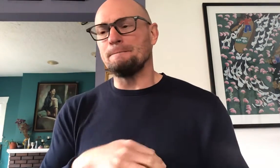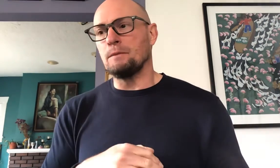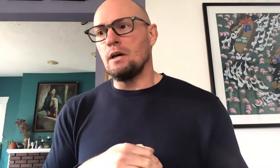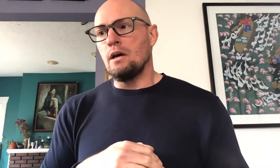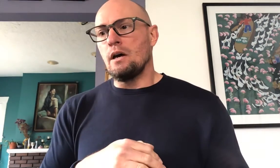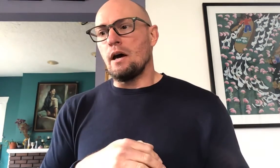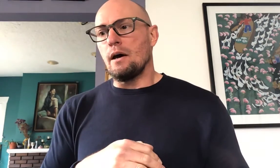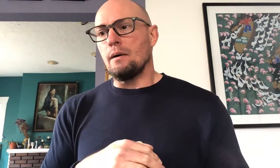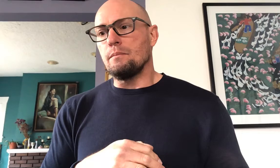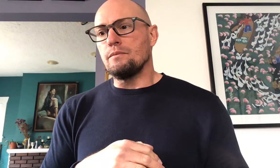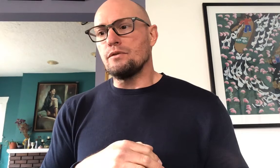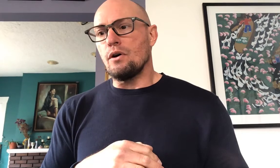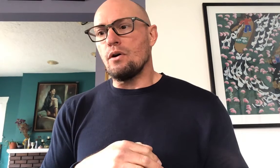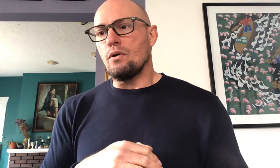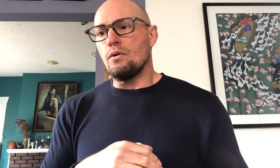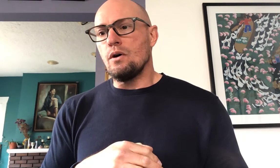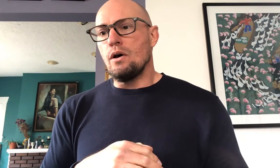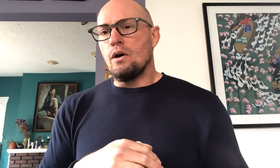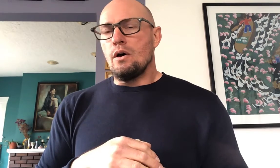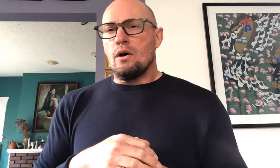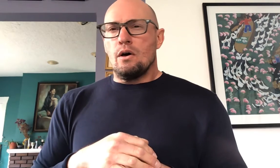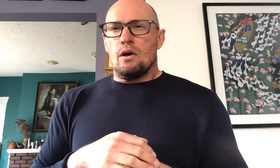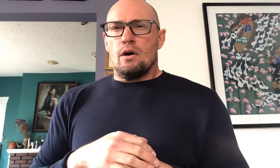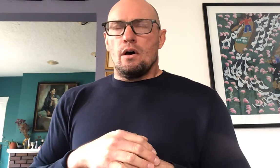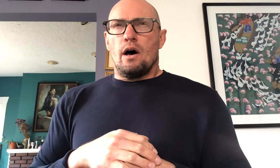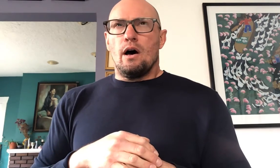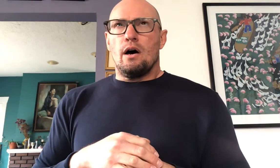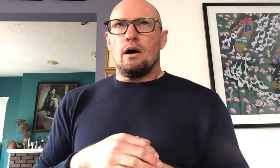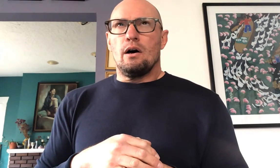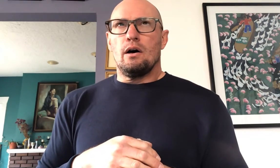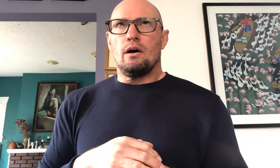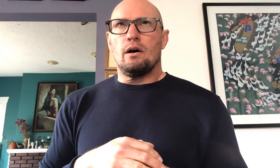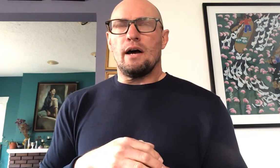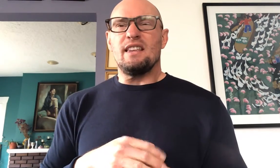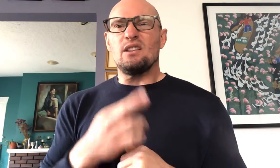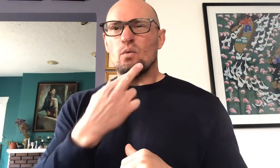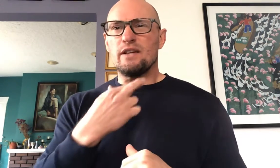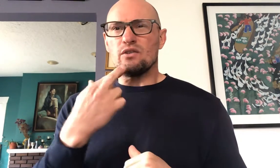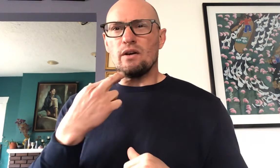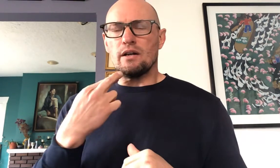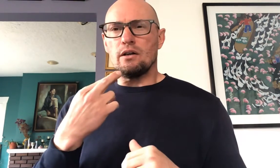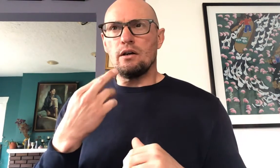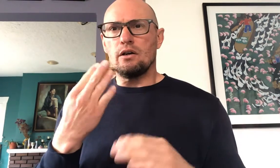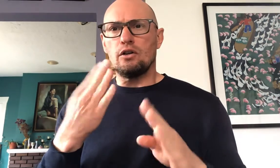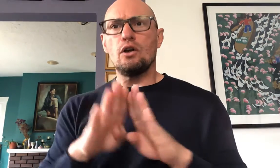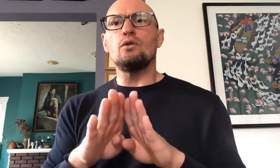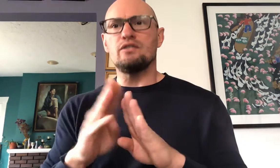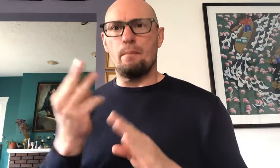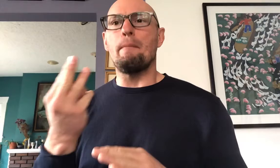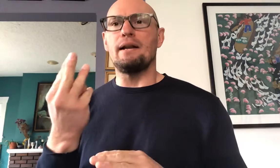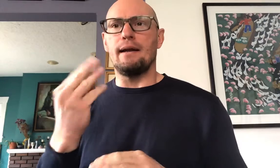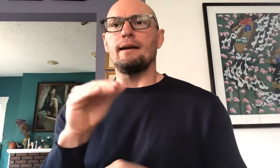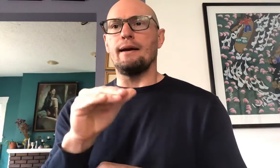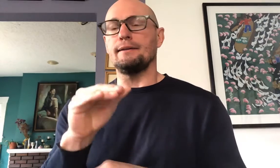um so I think the restaurant closed Monday night